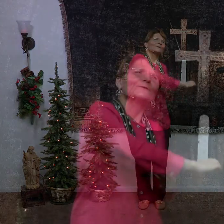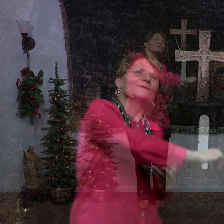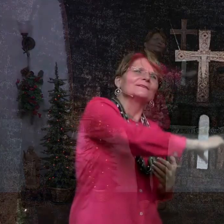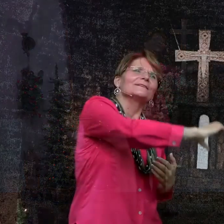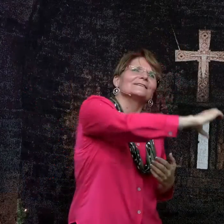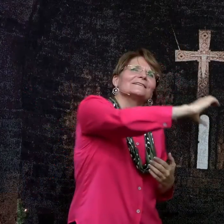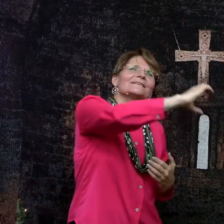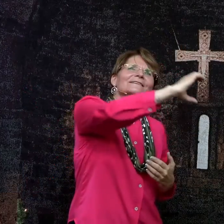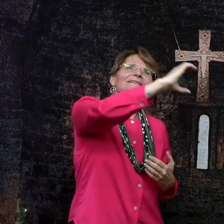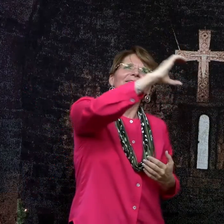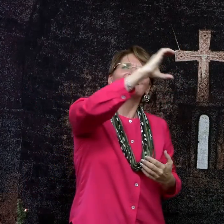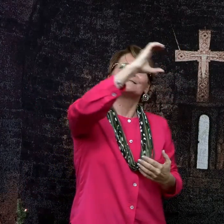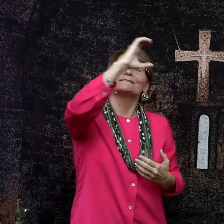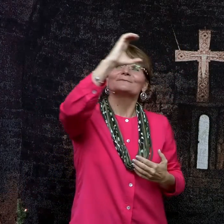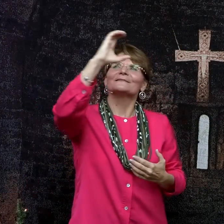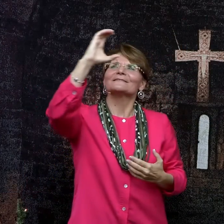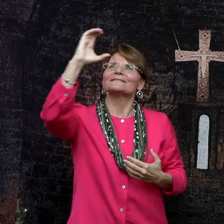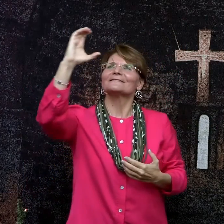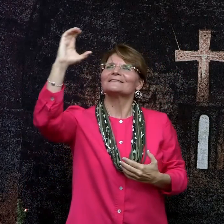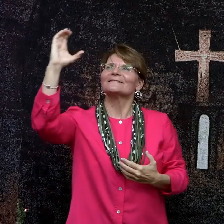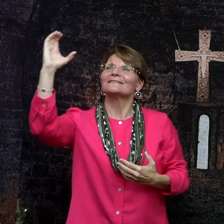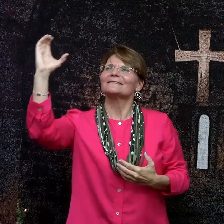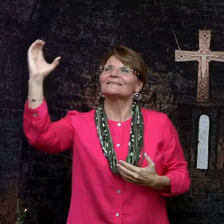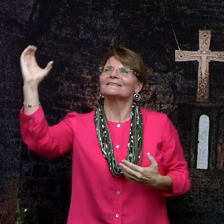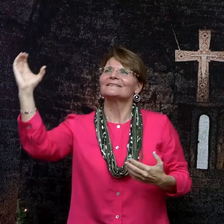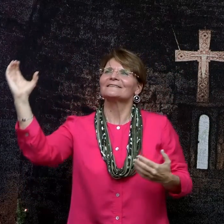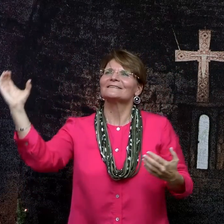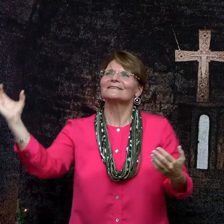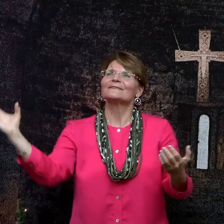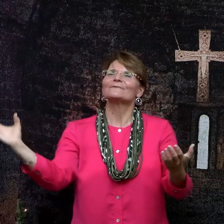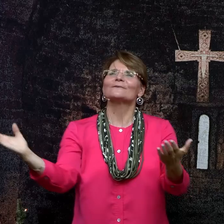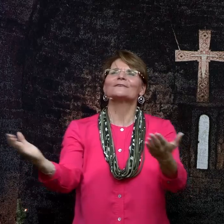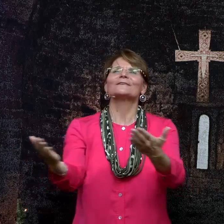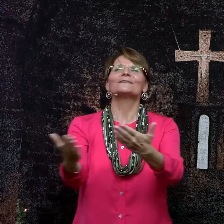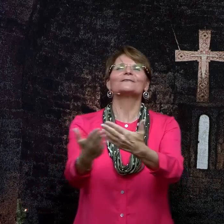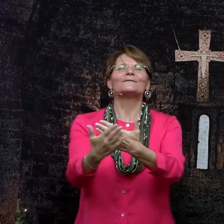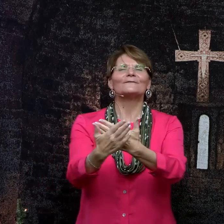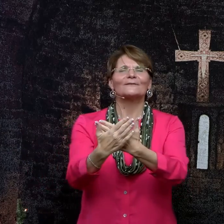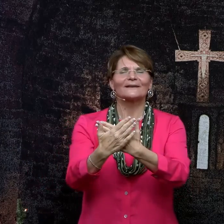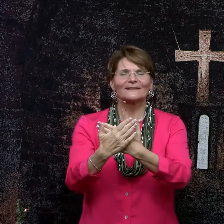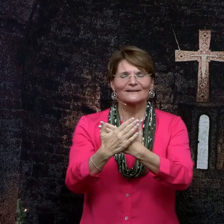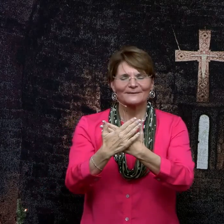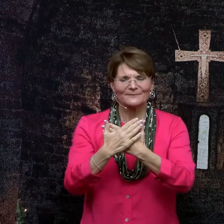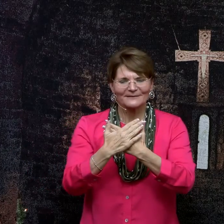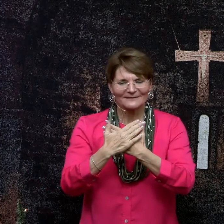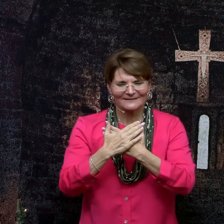Christmas Eve will find me